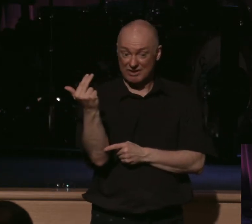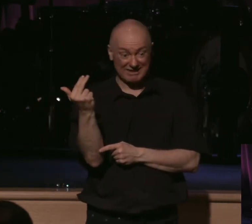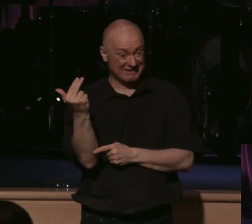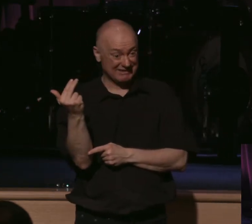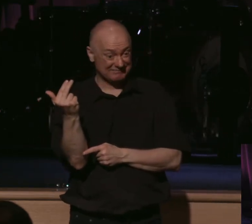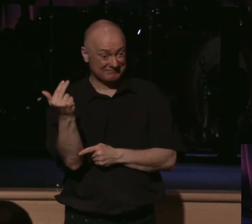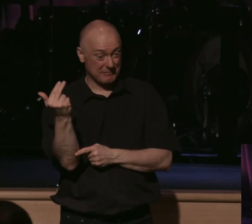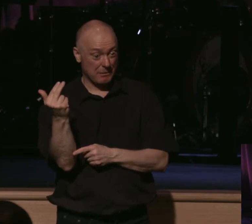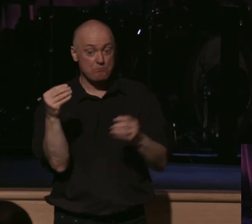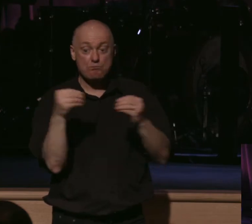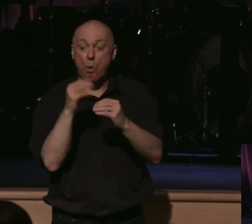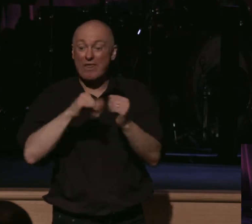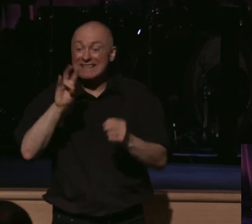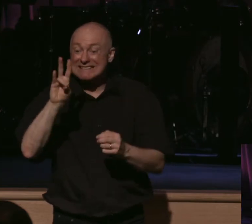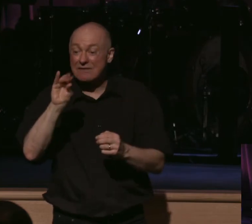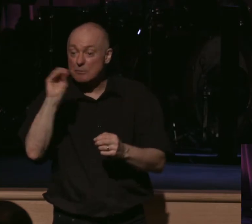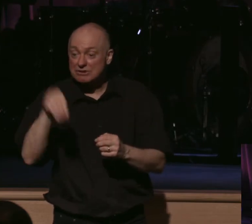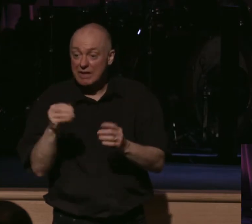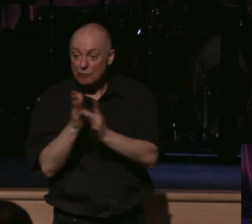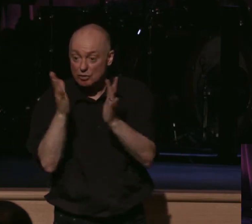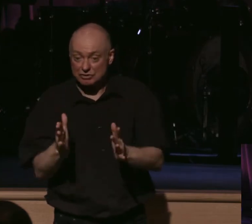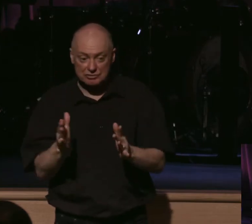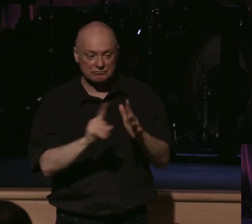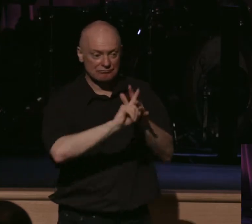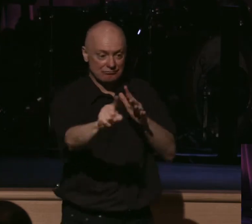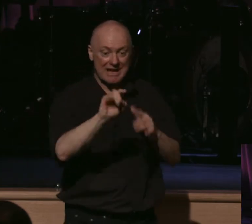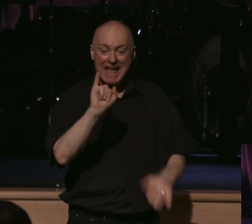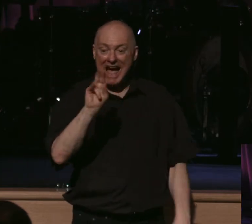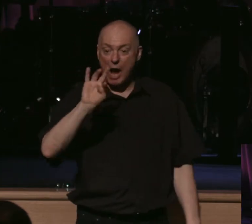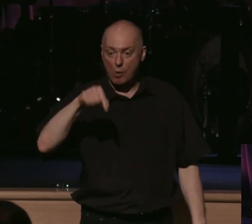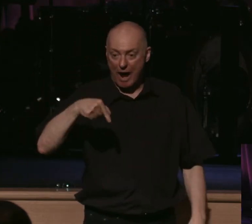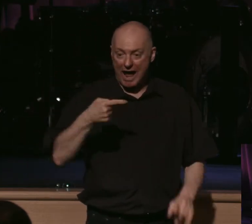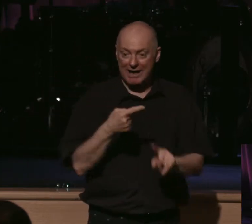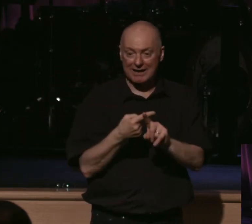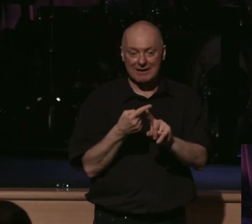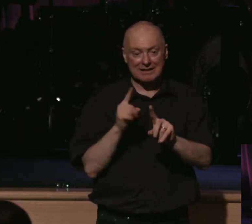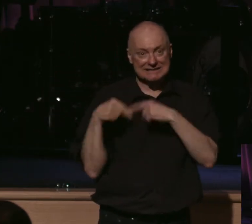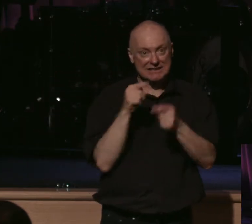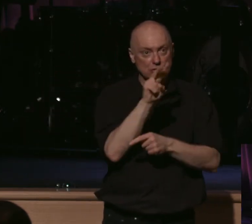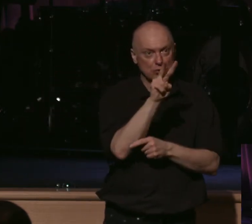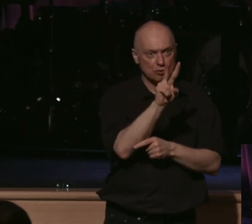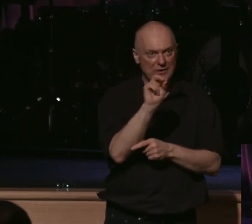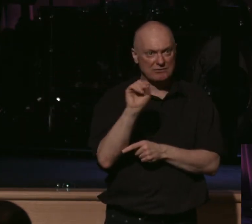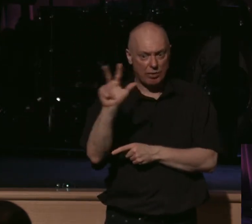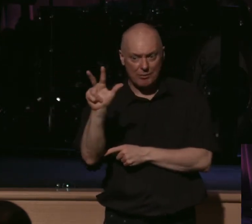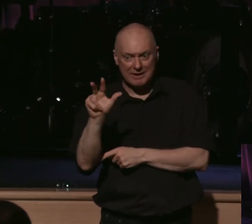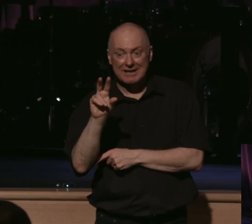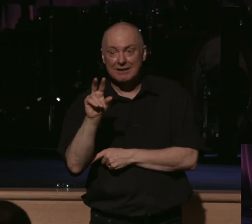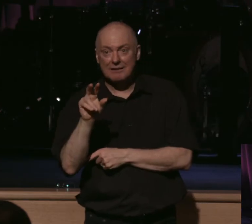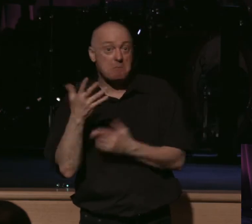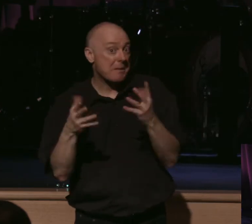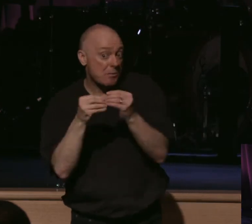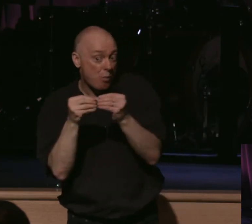More than 70% of Christians have fled Iraq since 2003. 70%, if not way more.